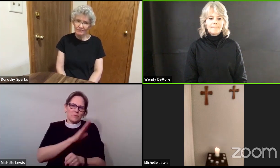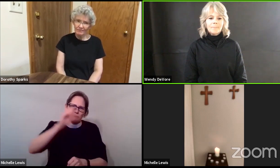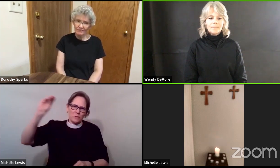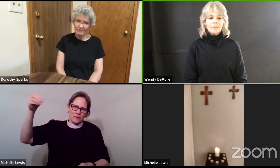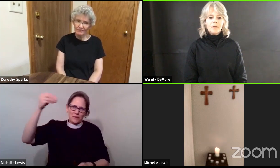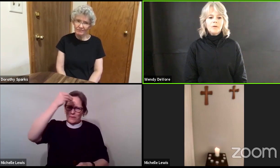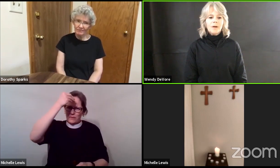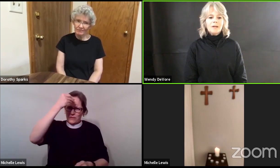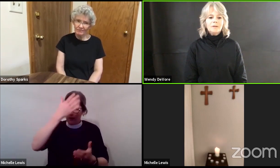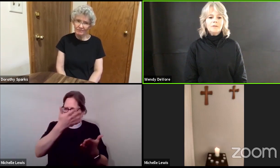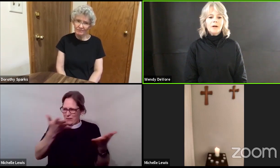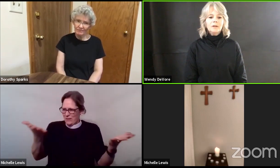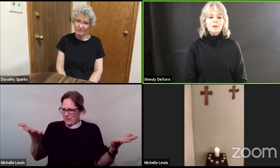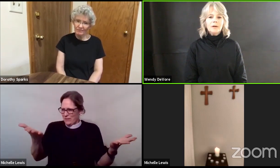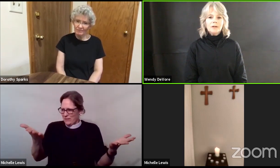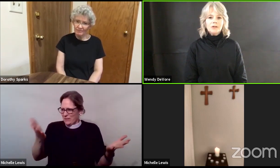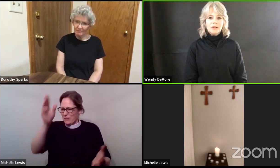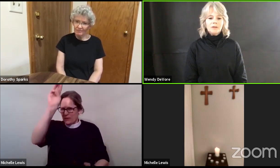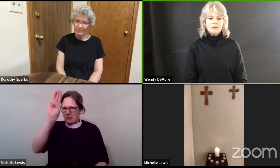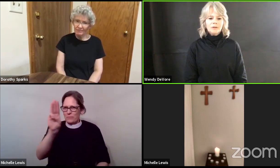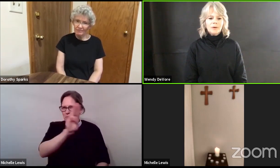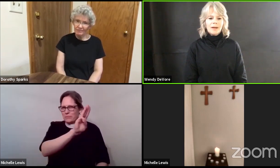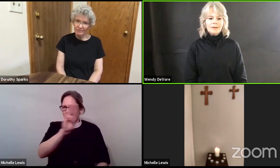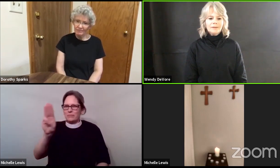The grace of our Lord Jesus Christ,